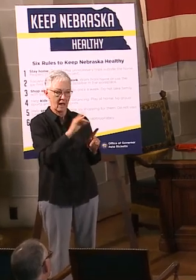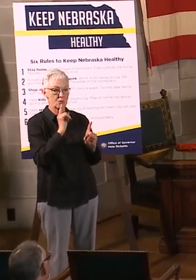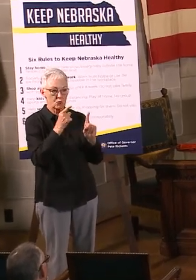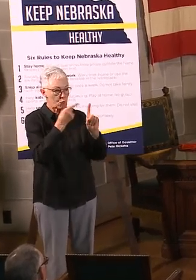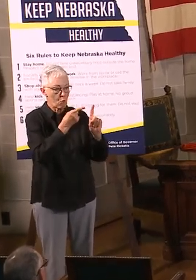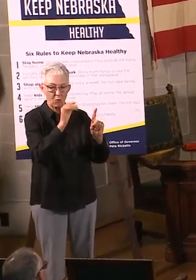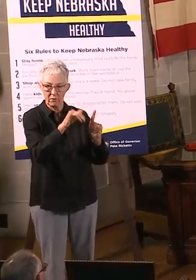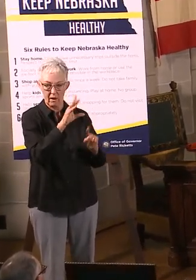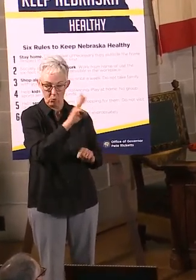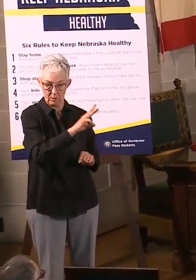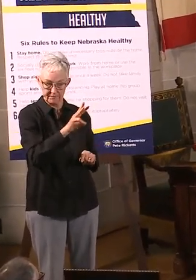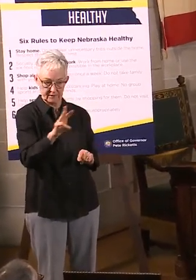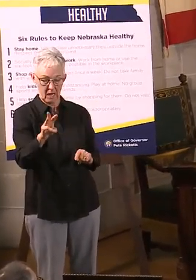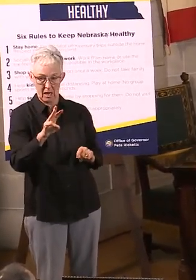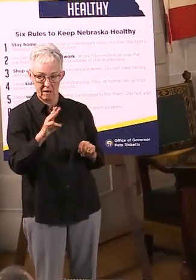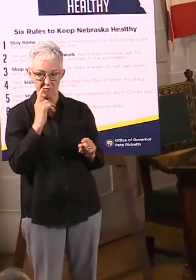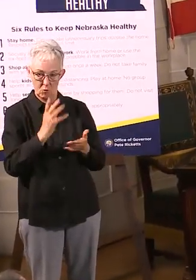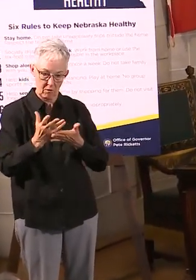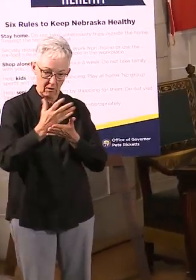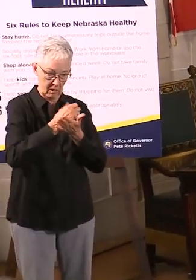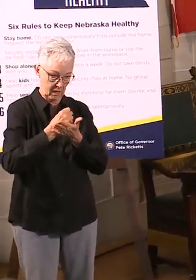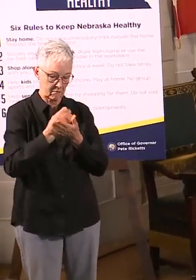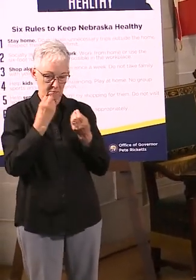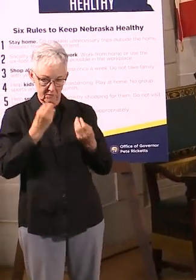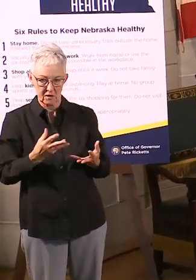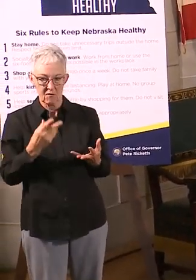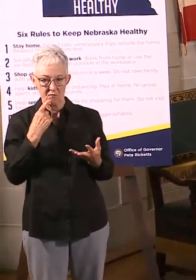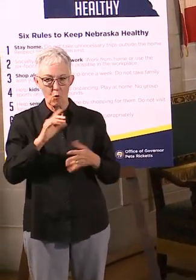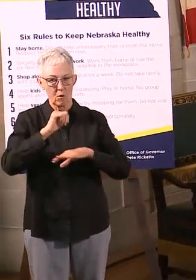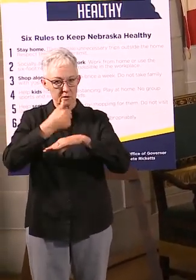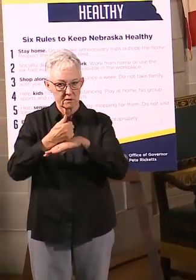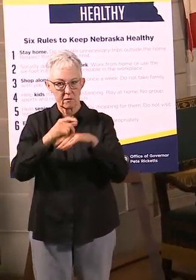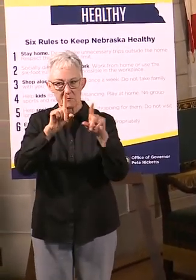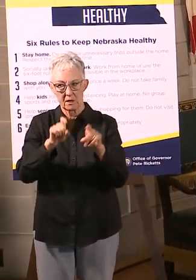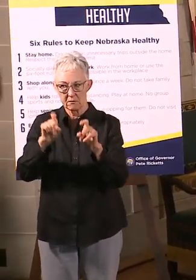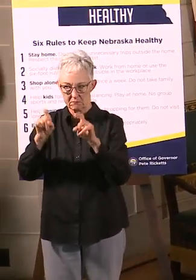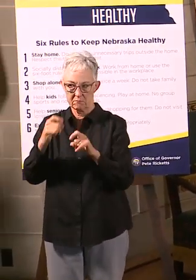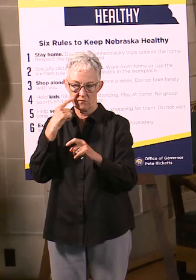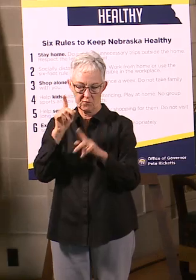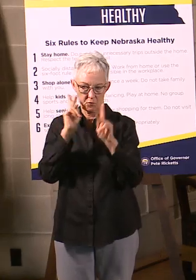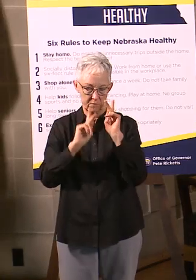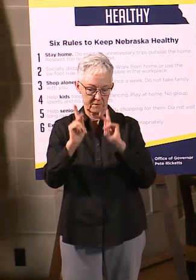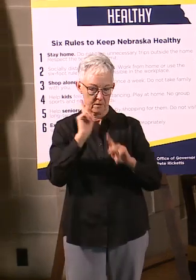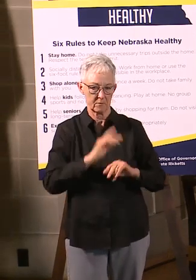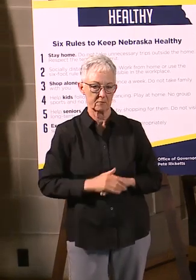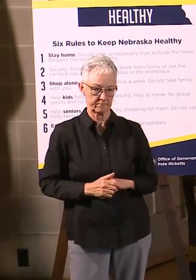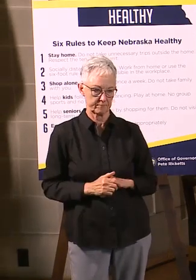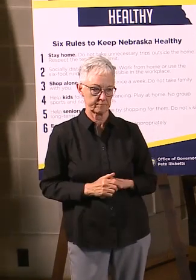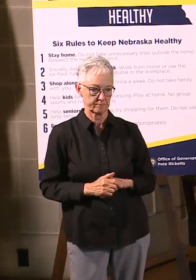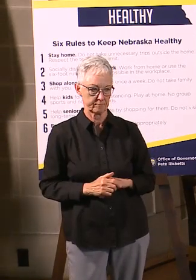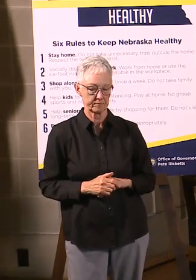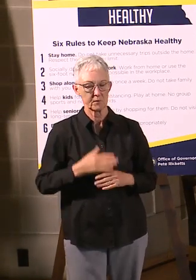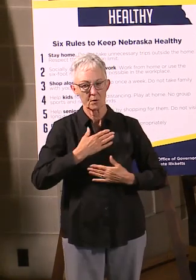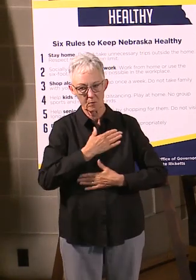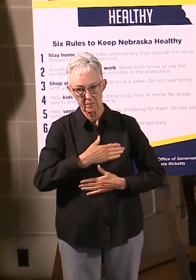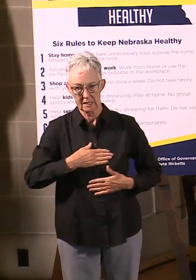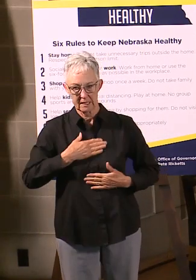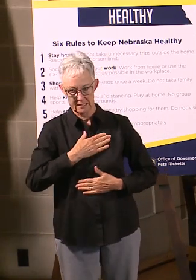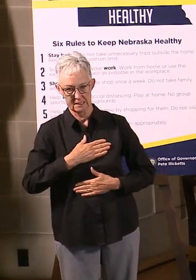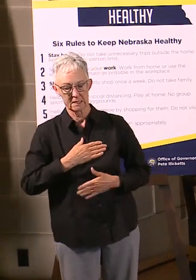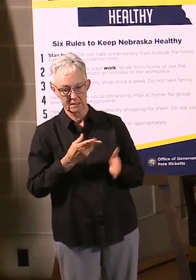way that every Nebraskan can participate in the fight against the spread of coronavirus here in Nebraska by participating in that. So please